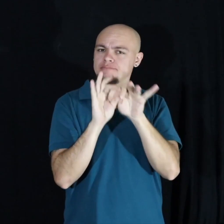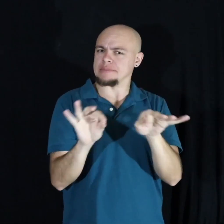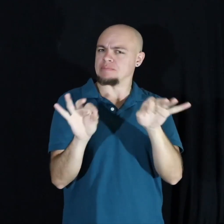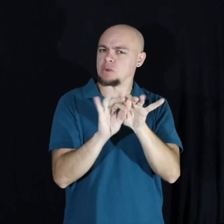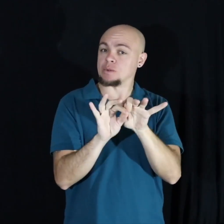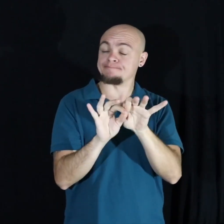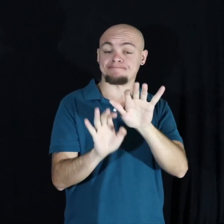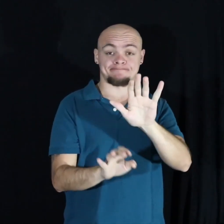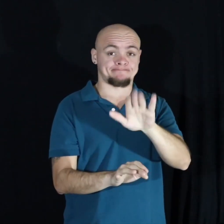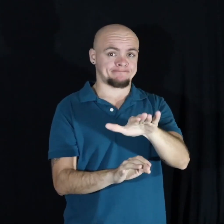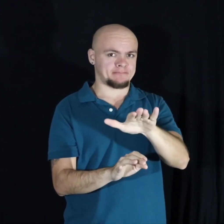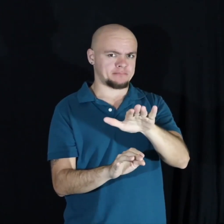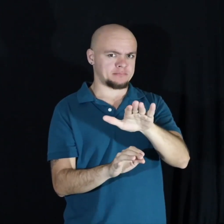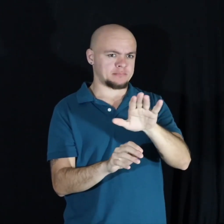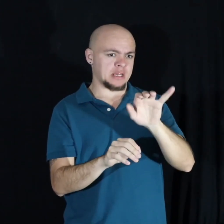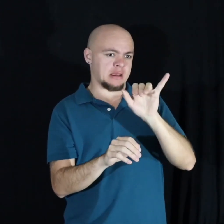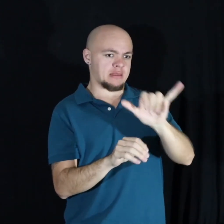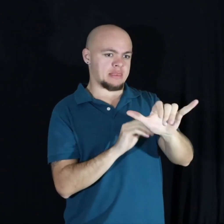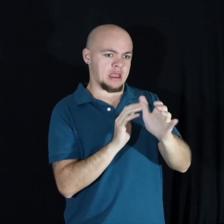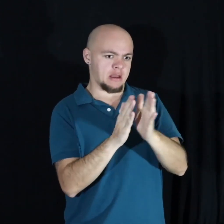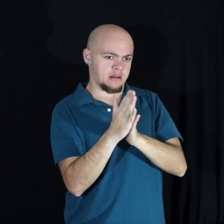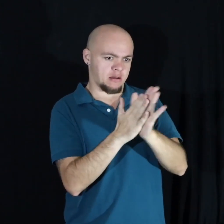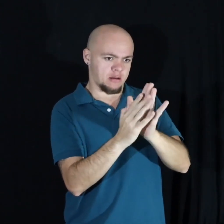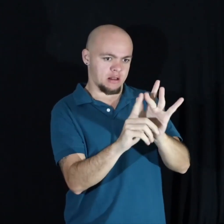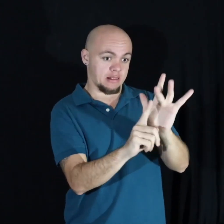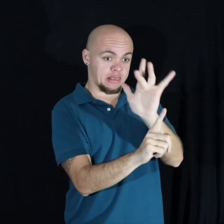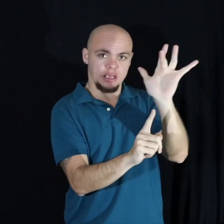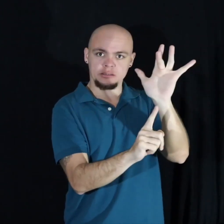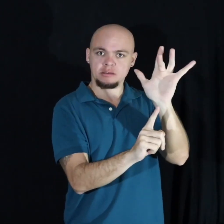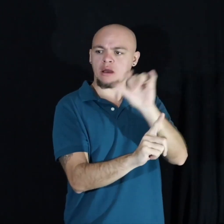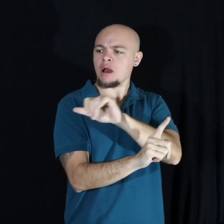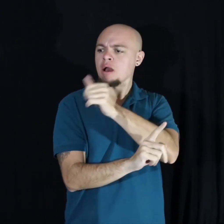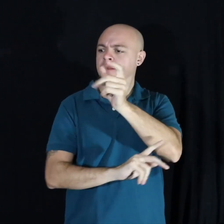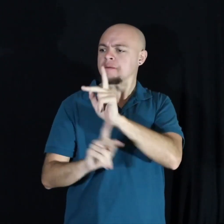how do you use that light to light the path for others?